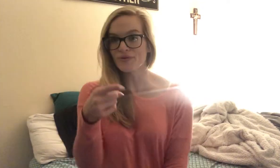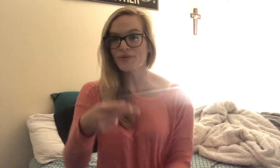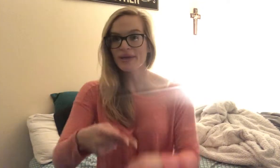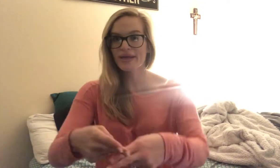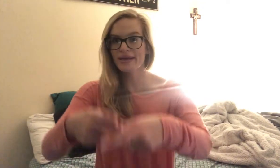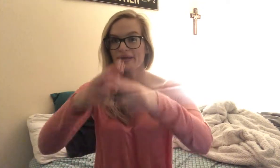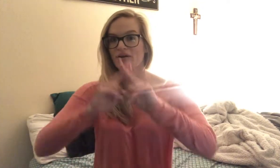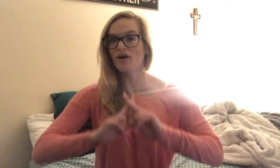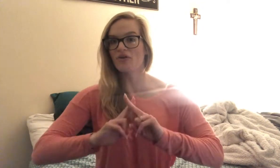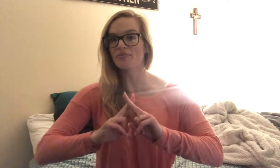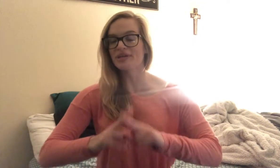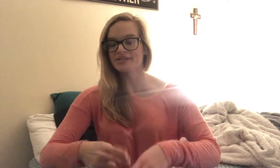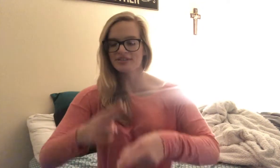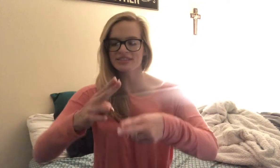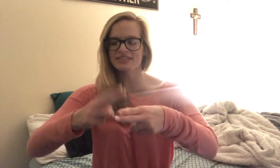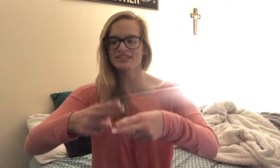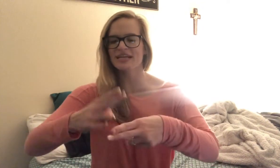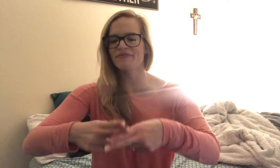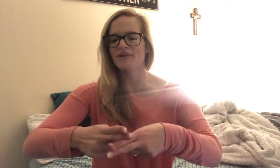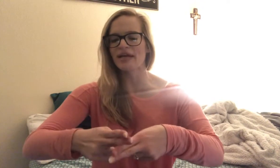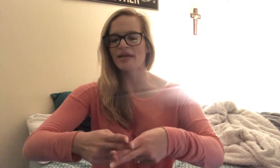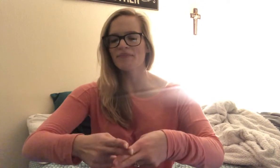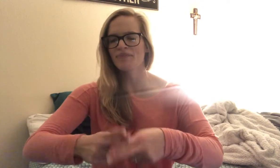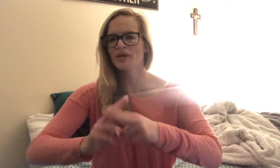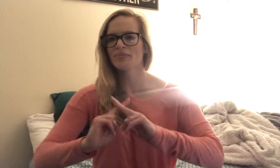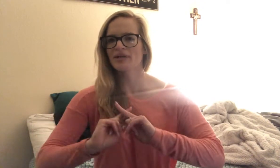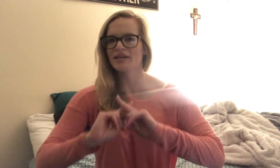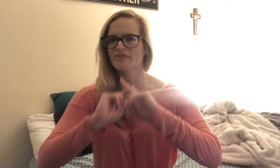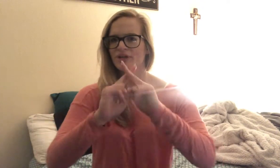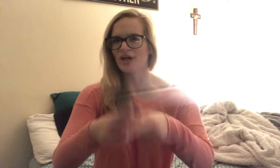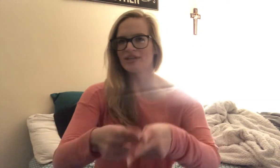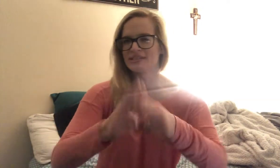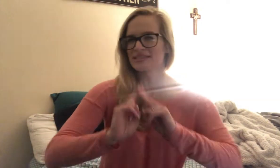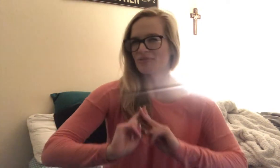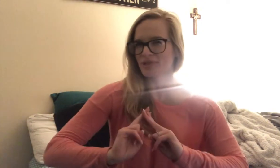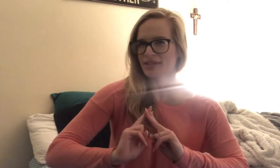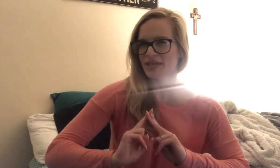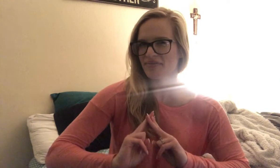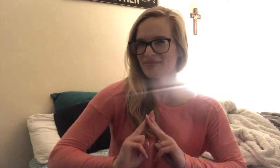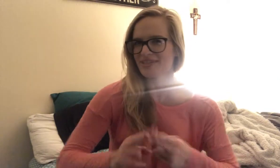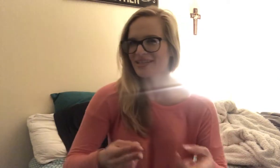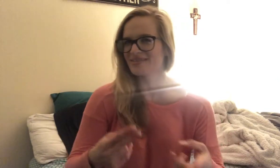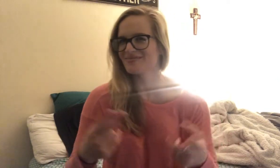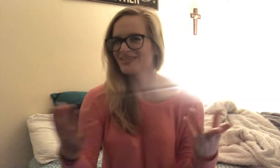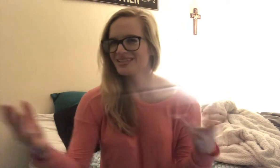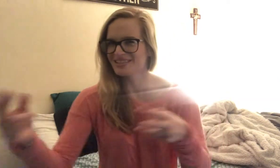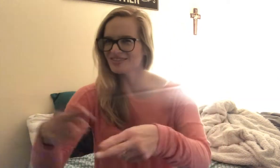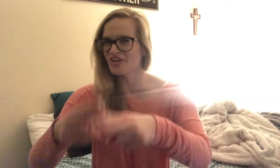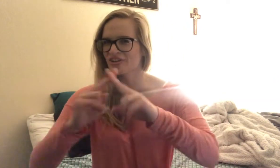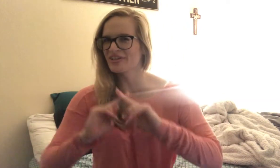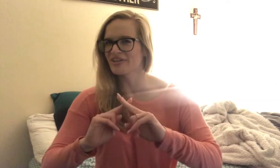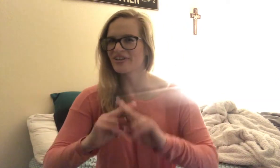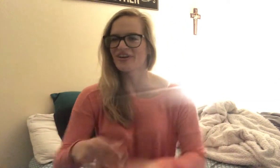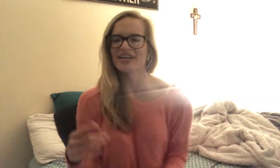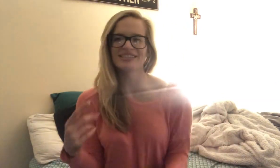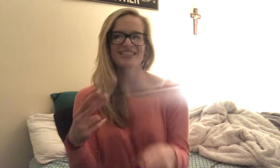You. Can call me. So this is a sign for name. But like if you're calling someone a name. So like. He's calling her crazy.